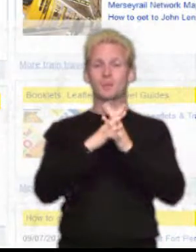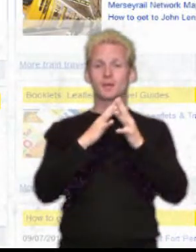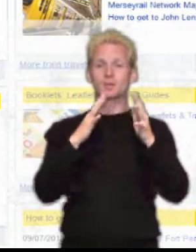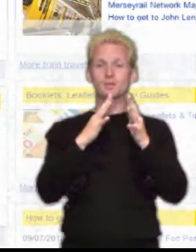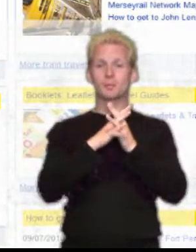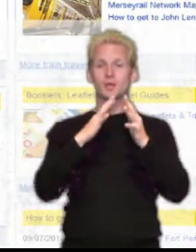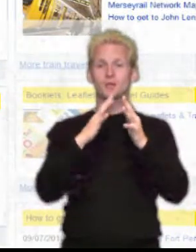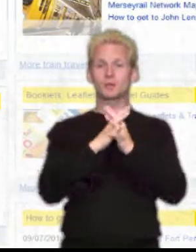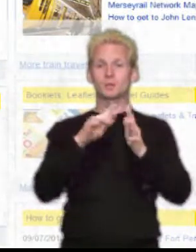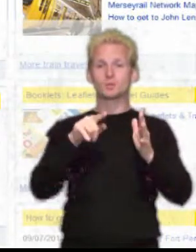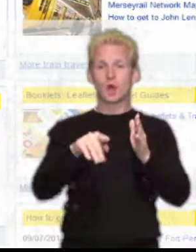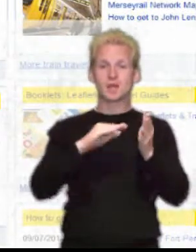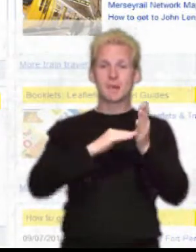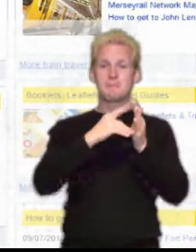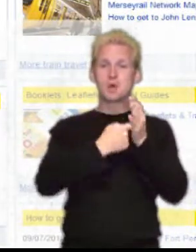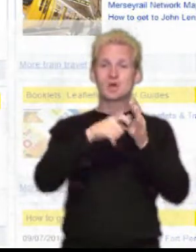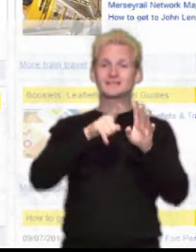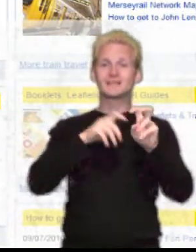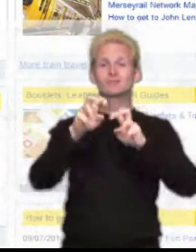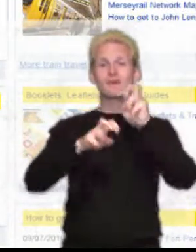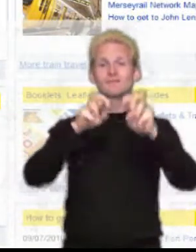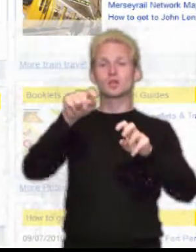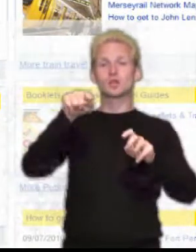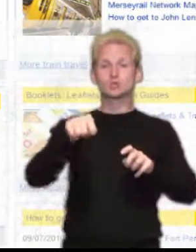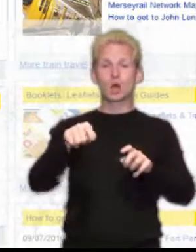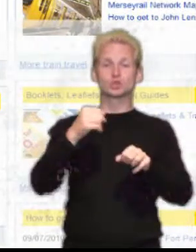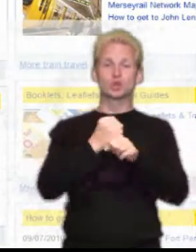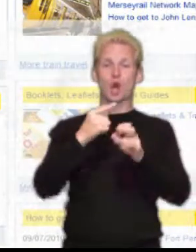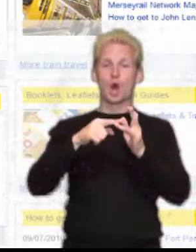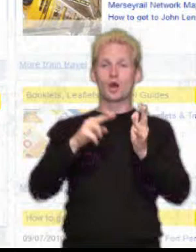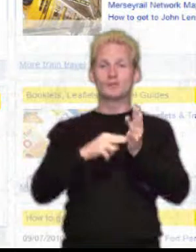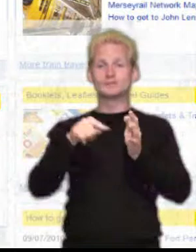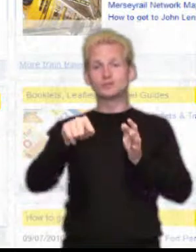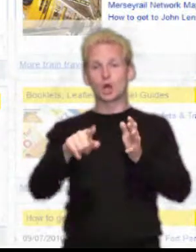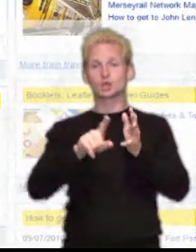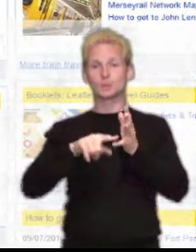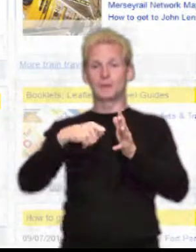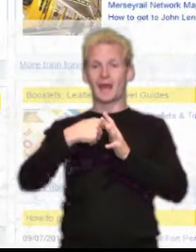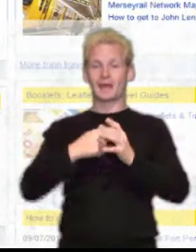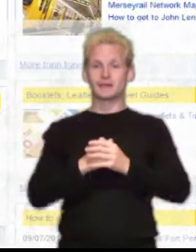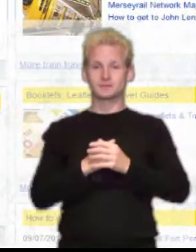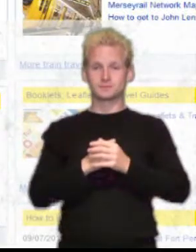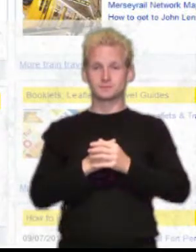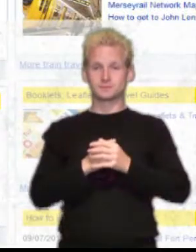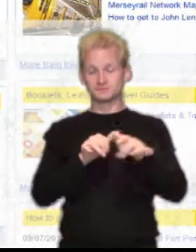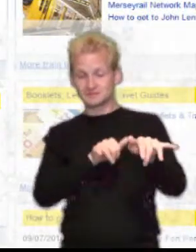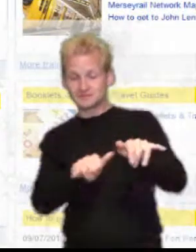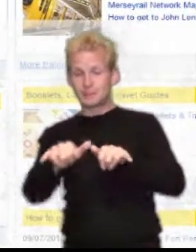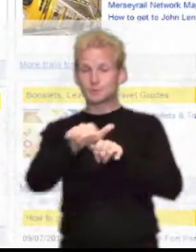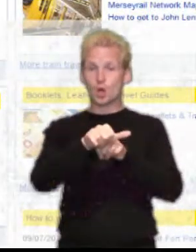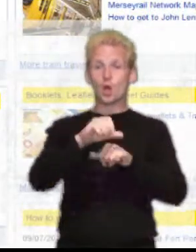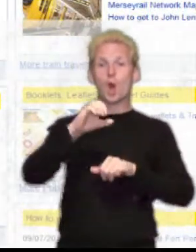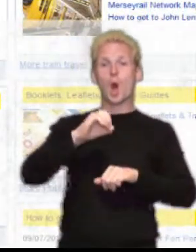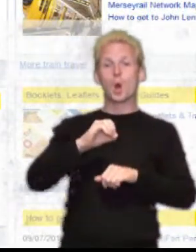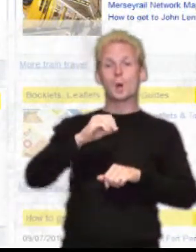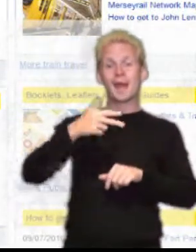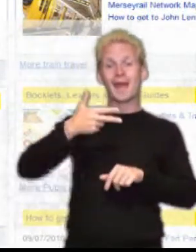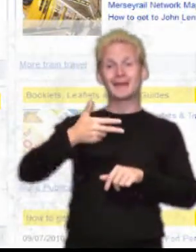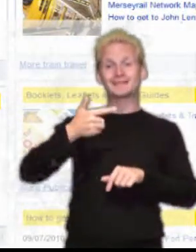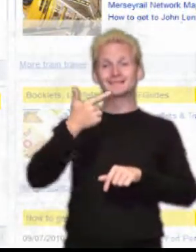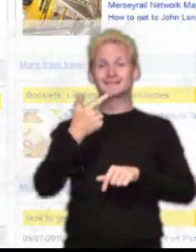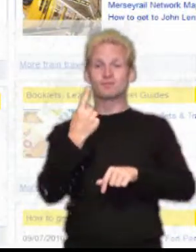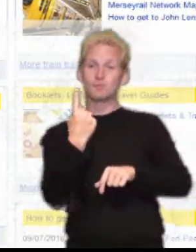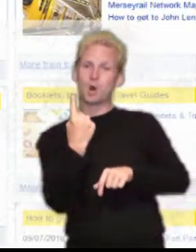.merseytravel.gov.uk Call 0871